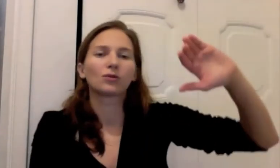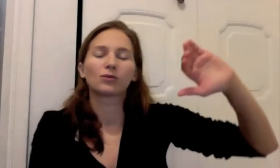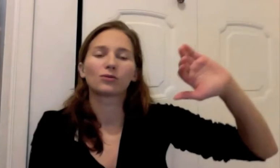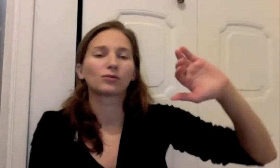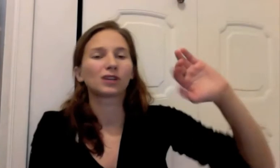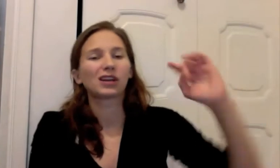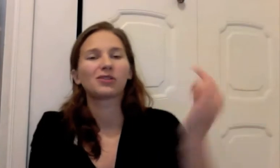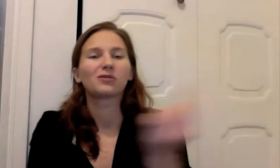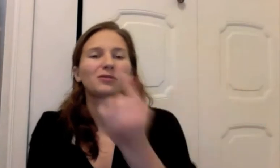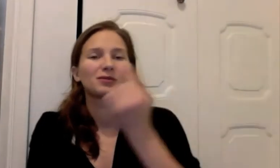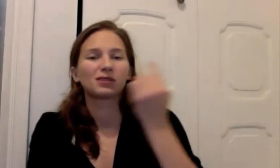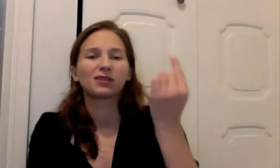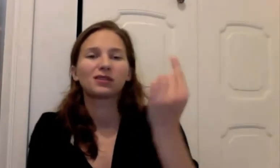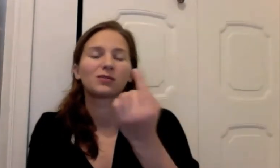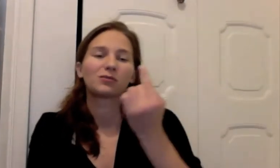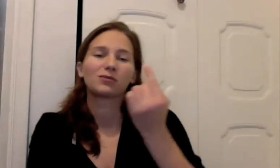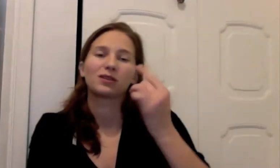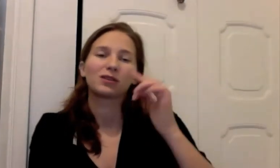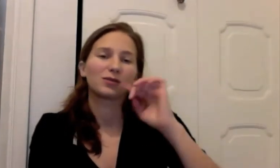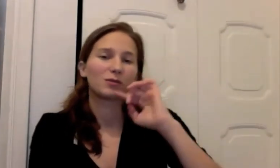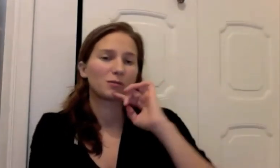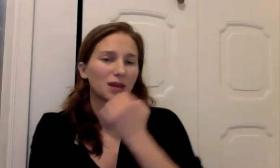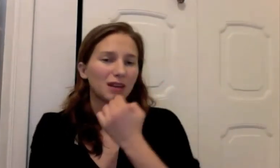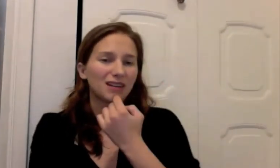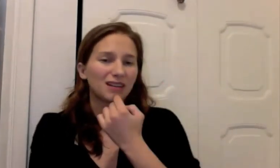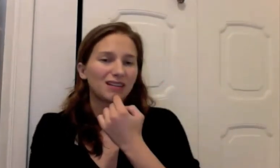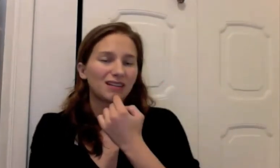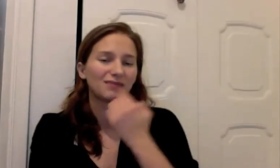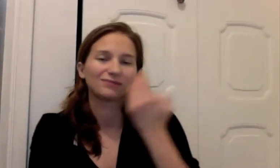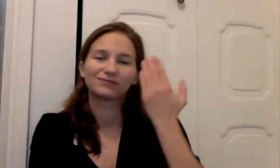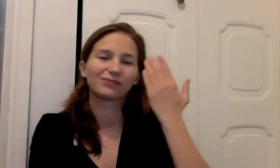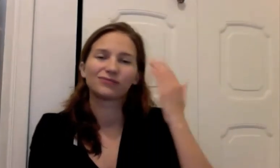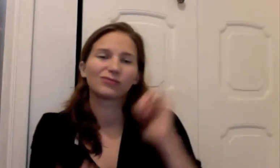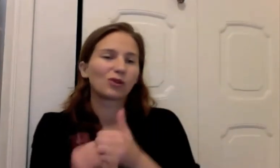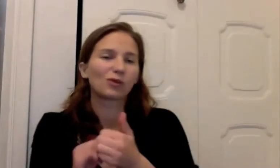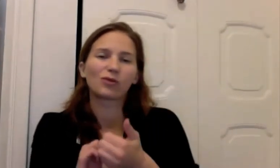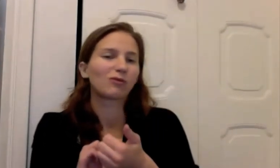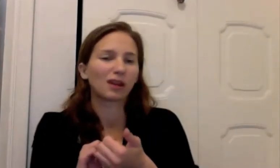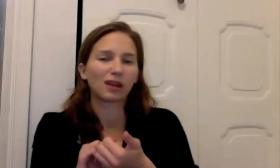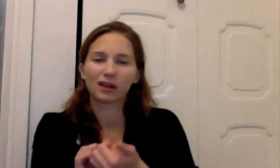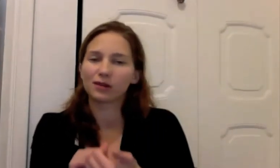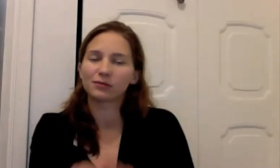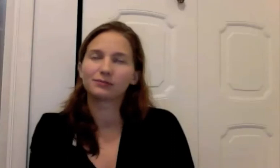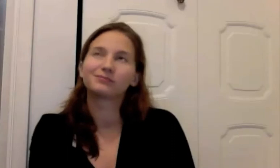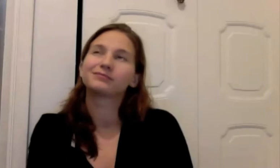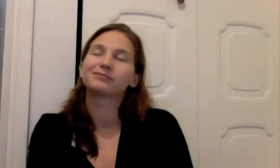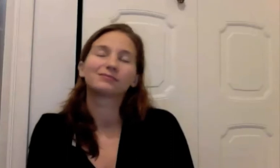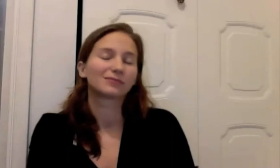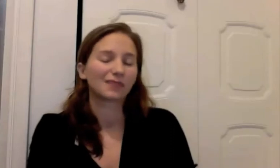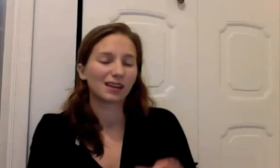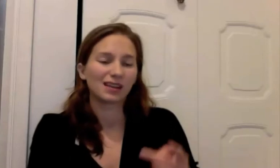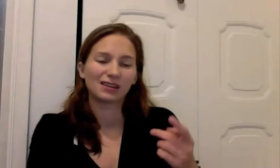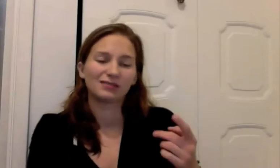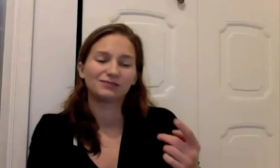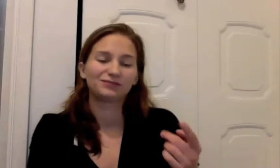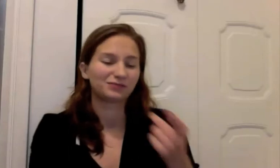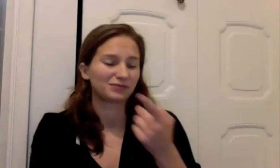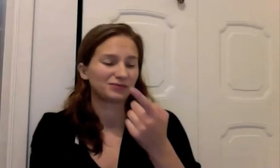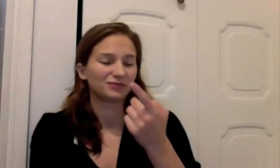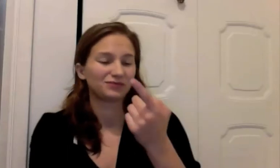don't know How to be something you miss I never thought